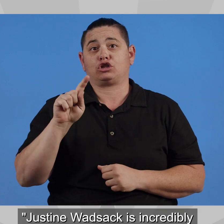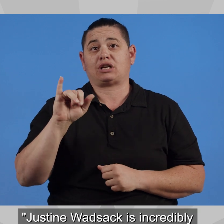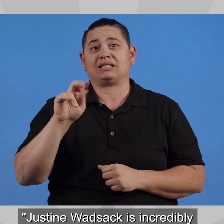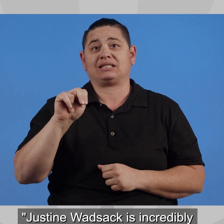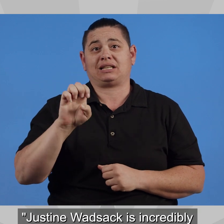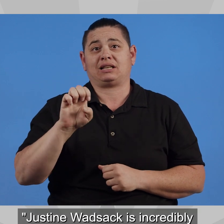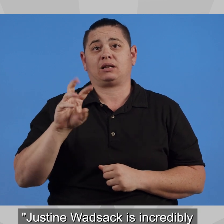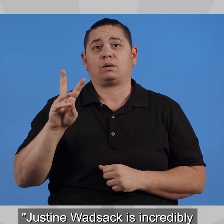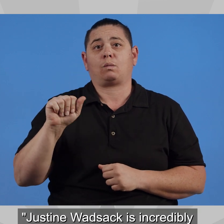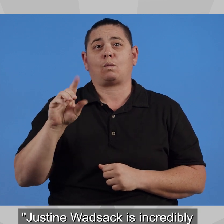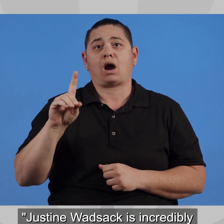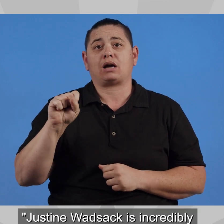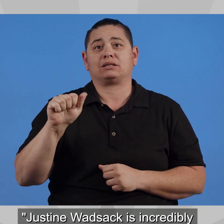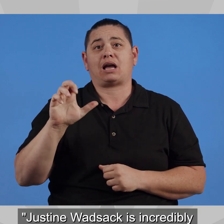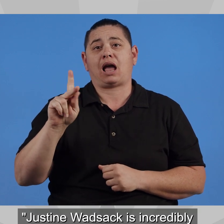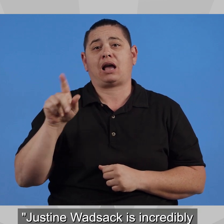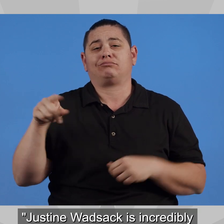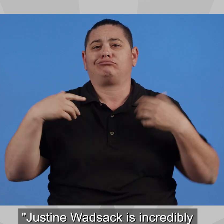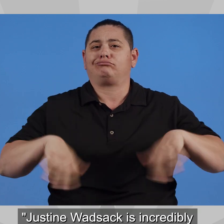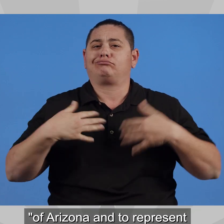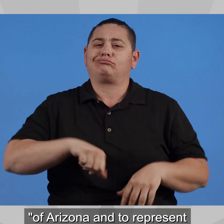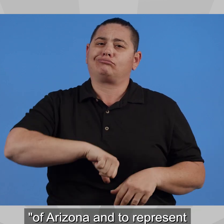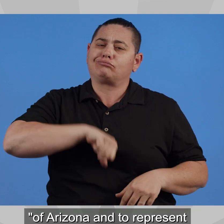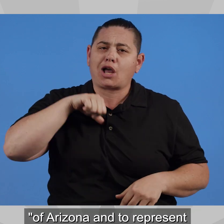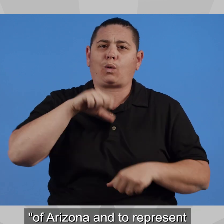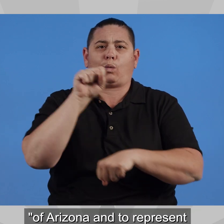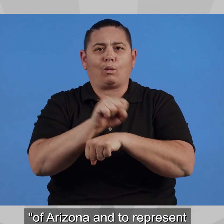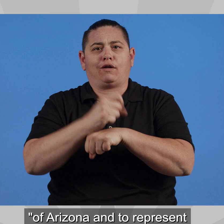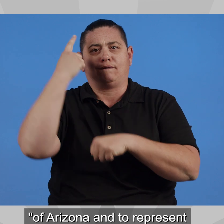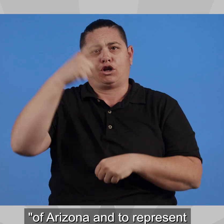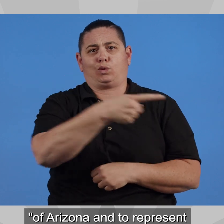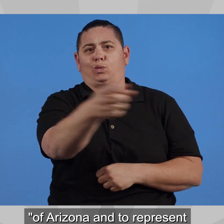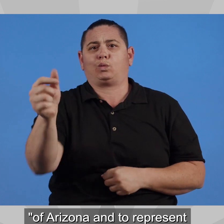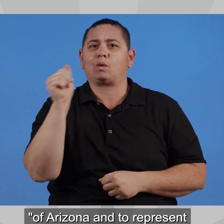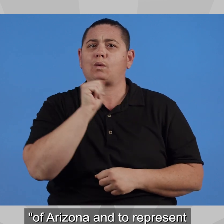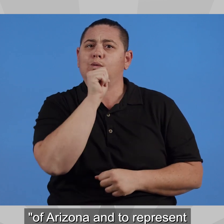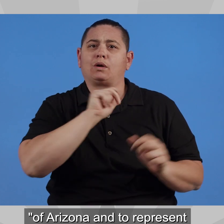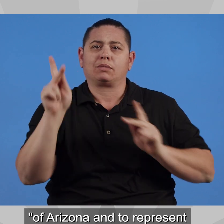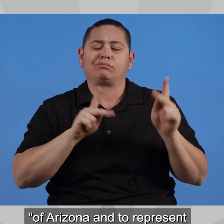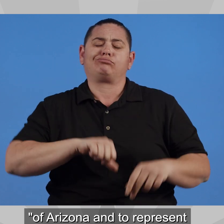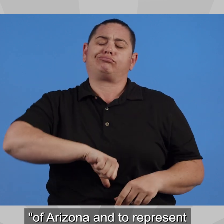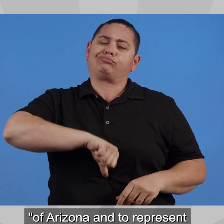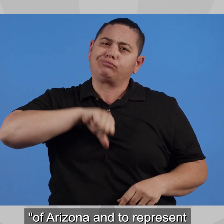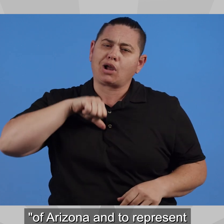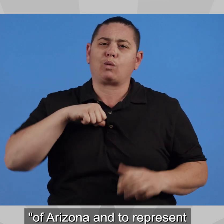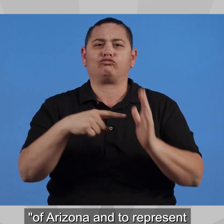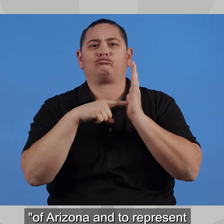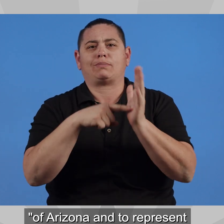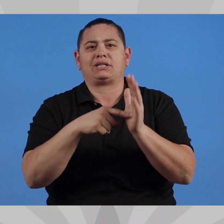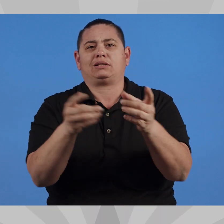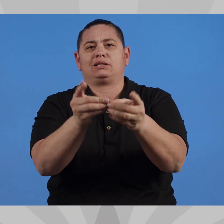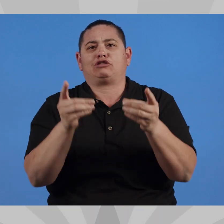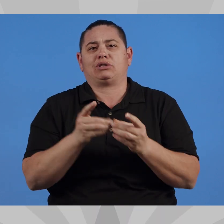Justine Wadsack is incredibly proud to serve the people of Arizona and to represent her neighbors in LD17.